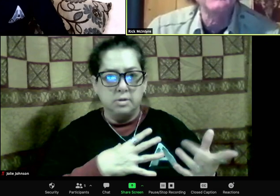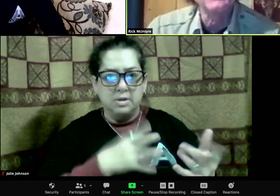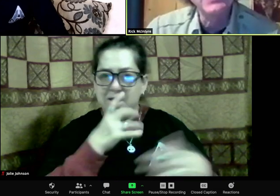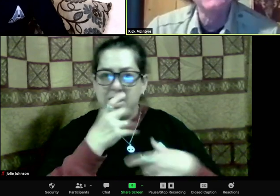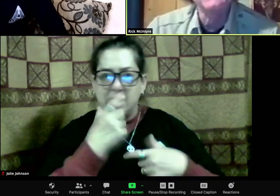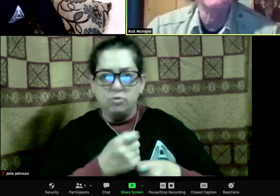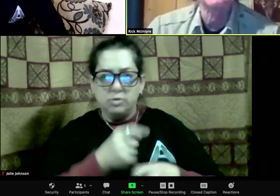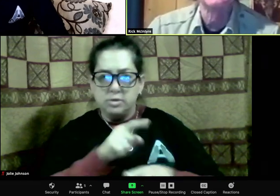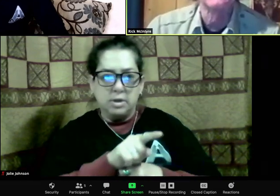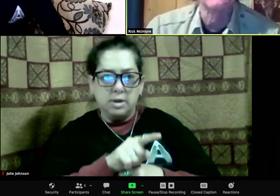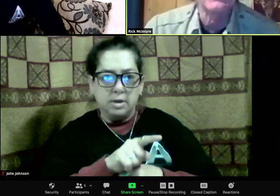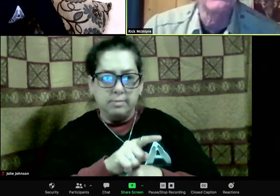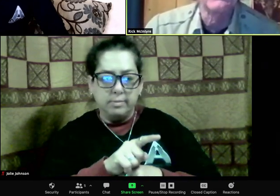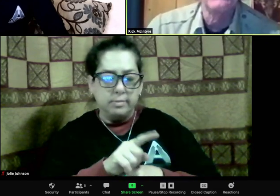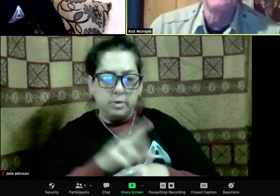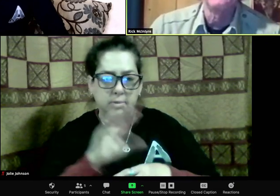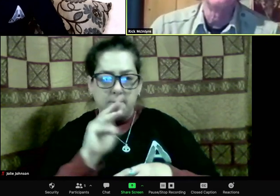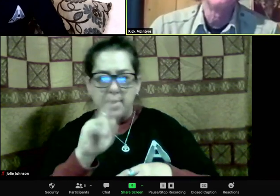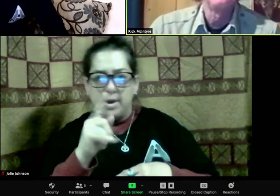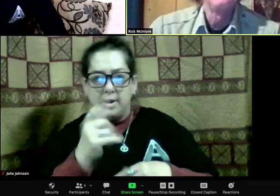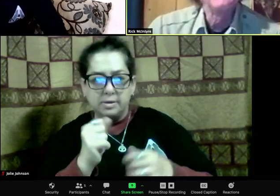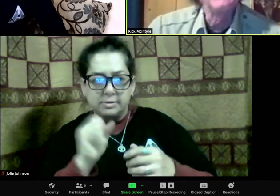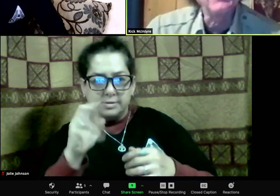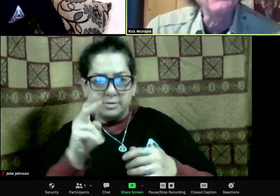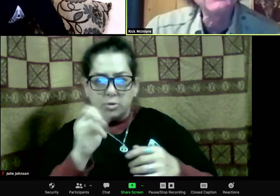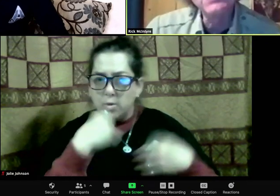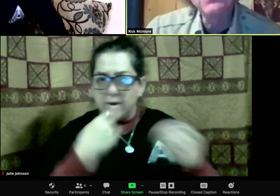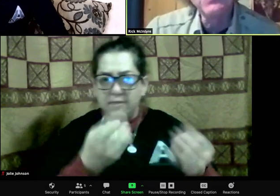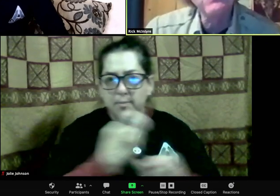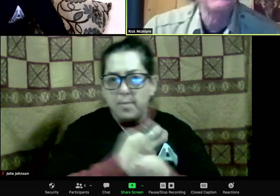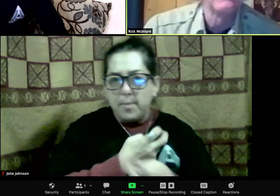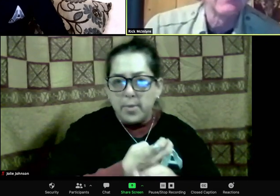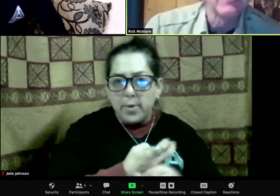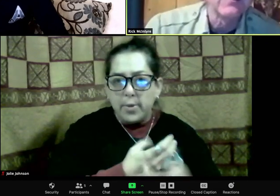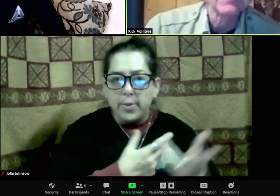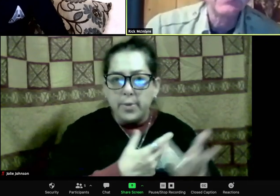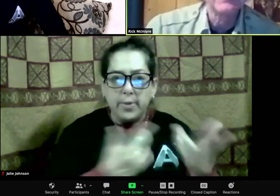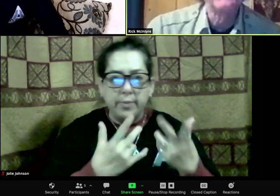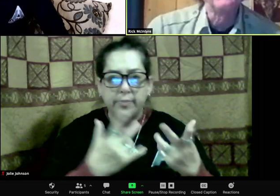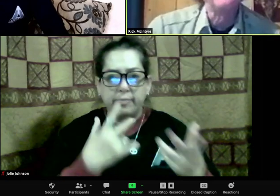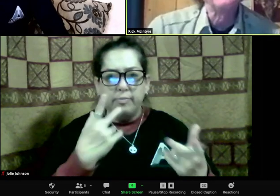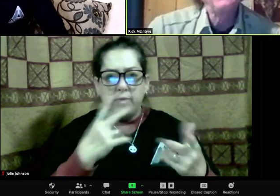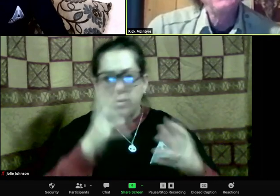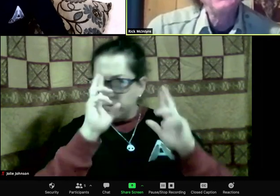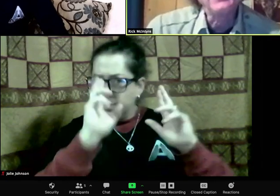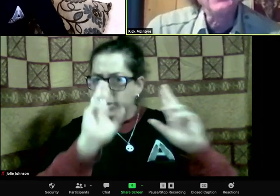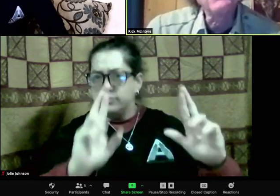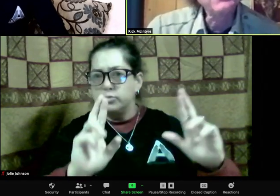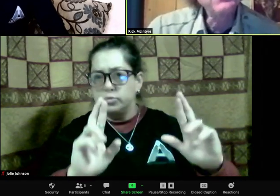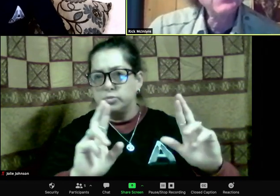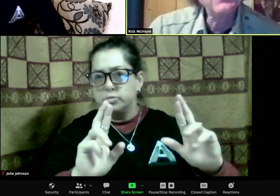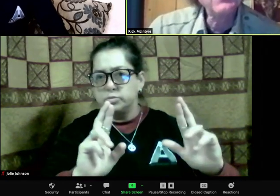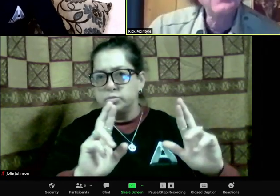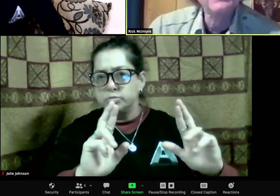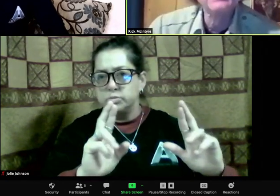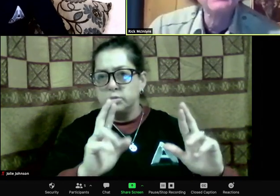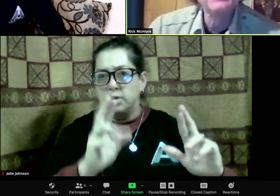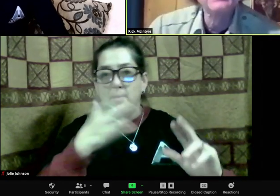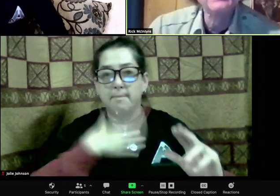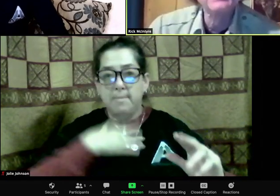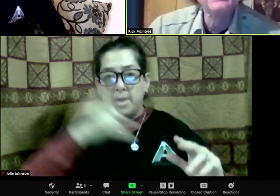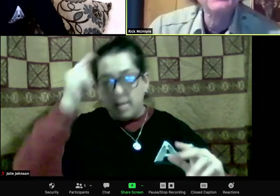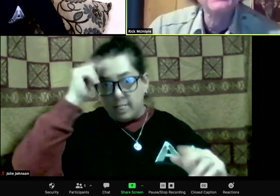for me trying to understand why is it these big, strong, powerful males are so willing to